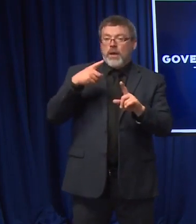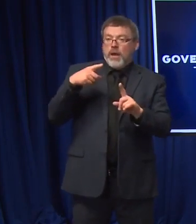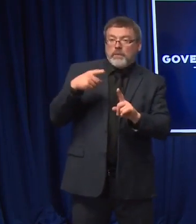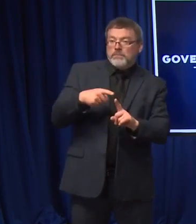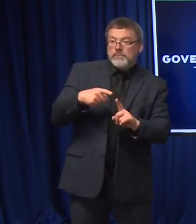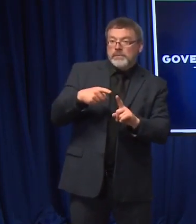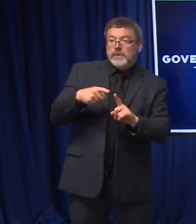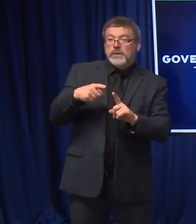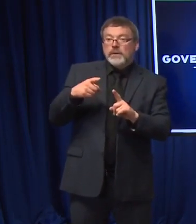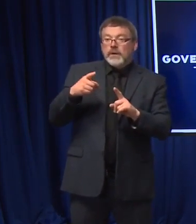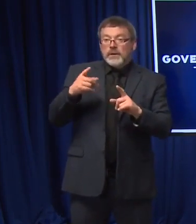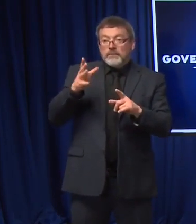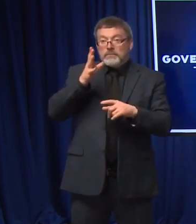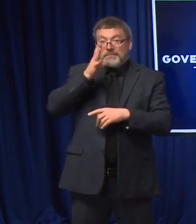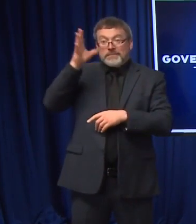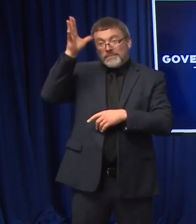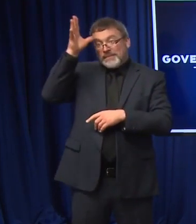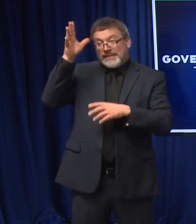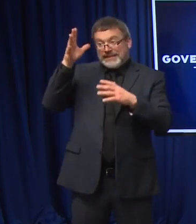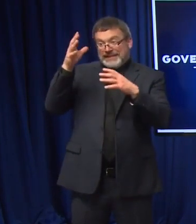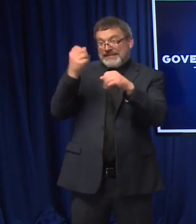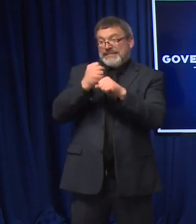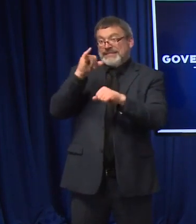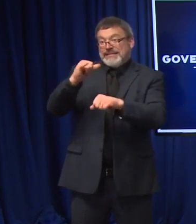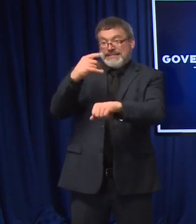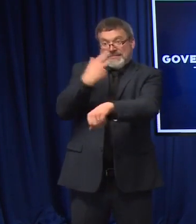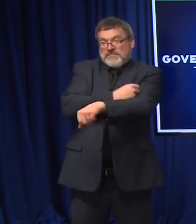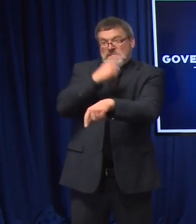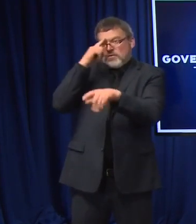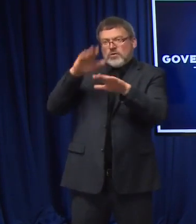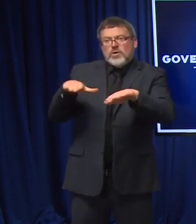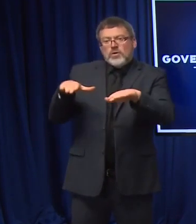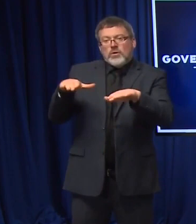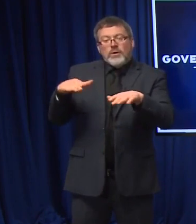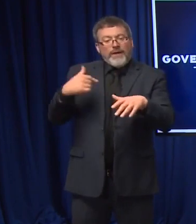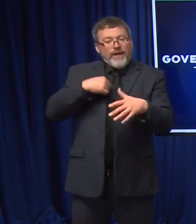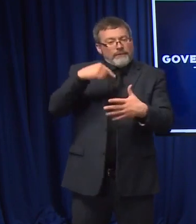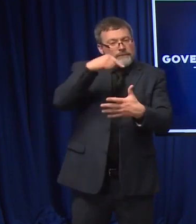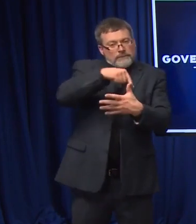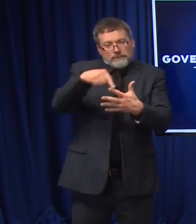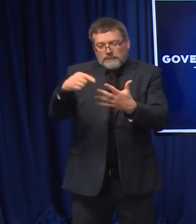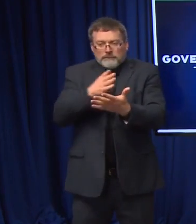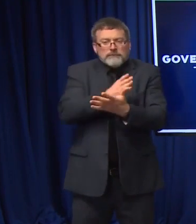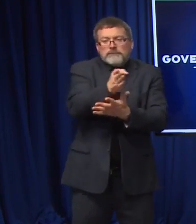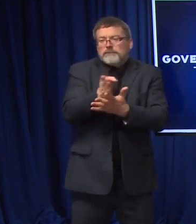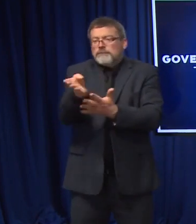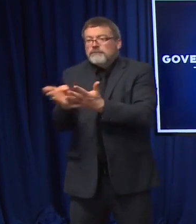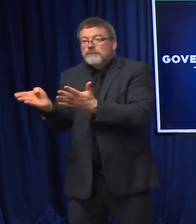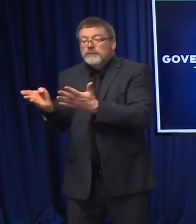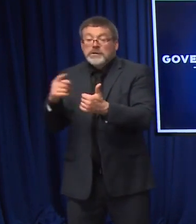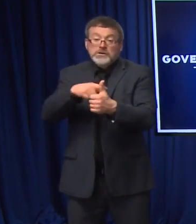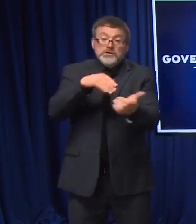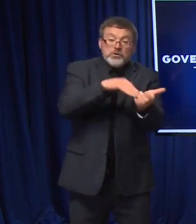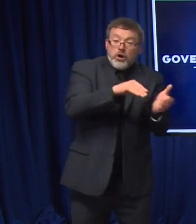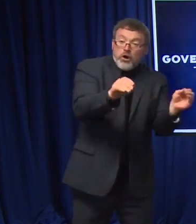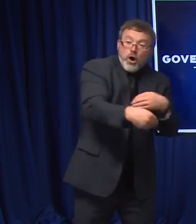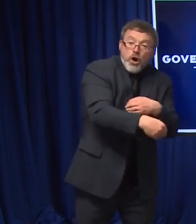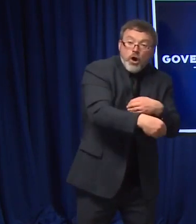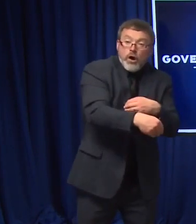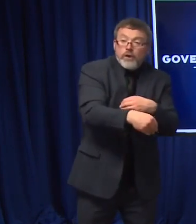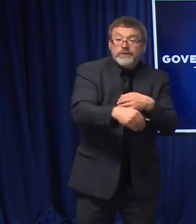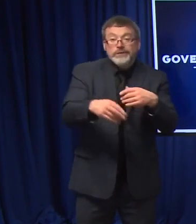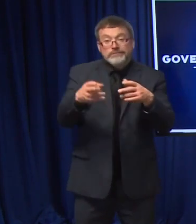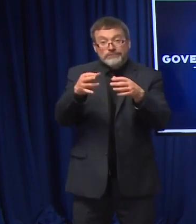get their children vaccinated through primary care provider offices, through urgent care centers, through hospitals, through